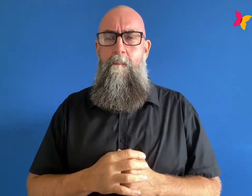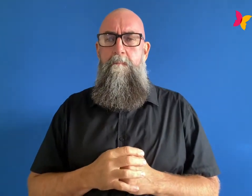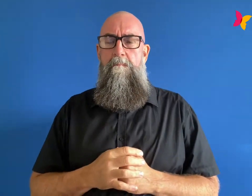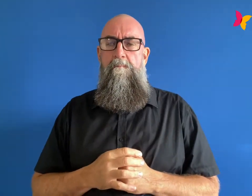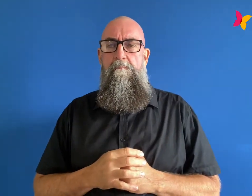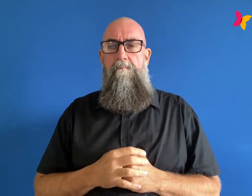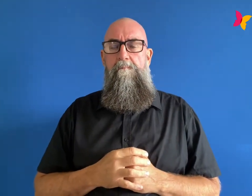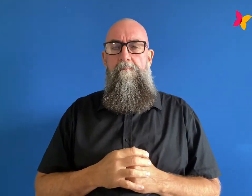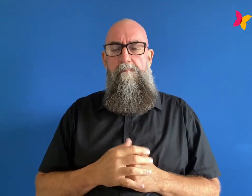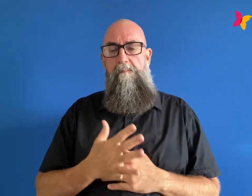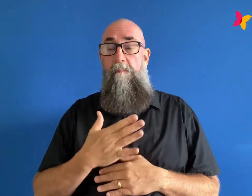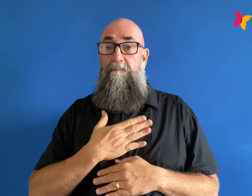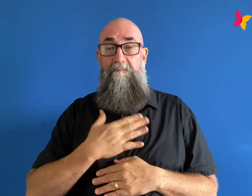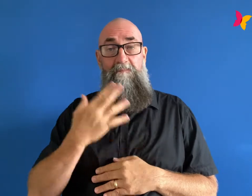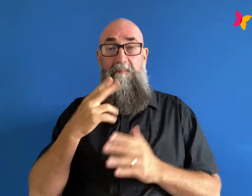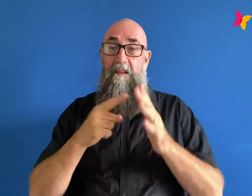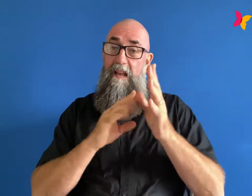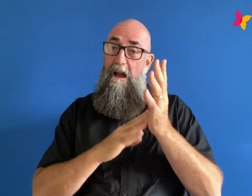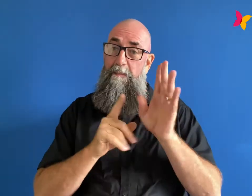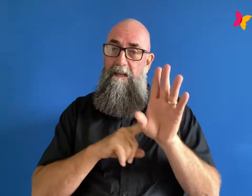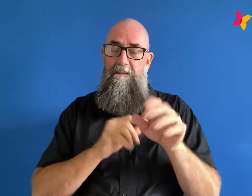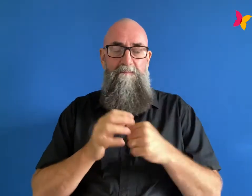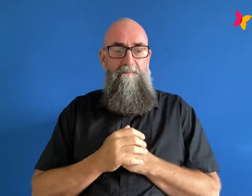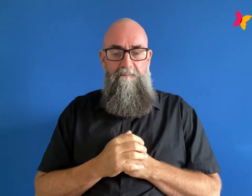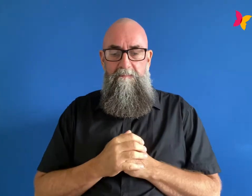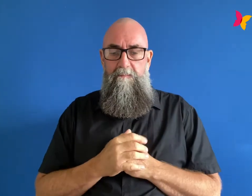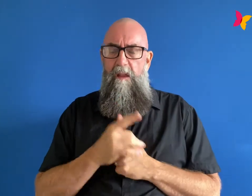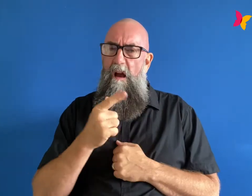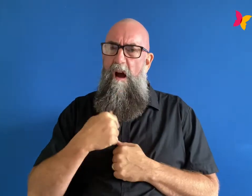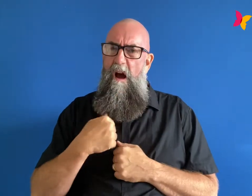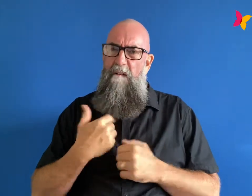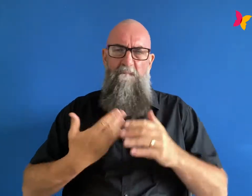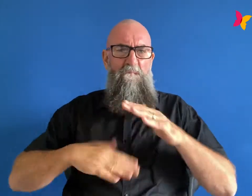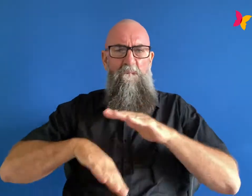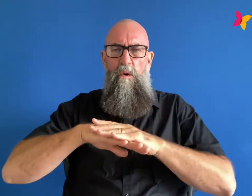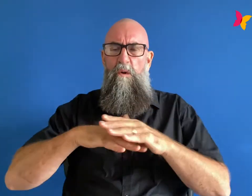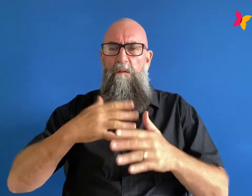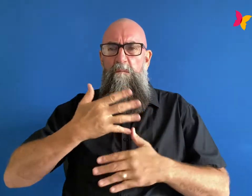i felt so much shame and guilt for who i was and